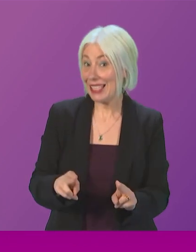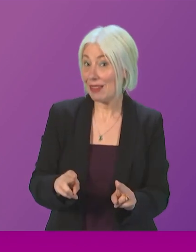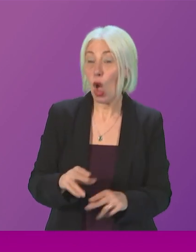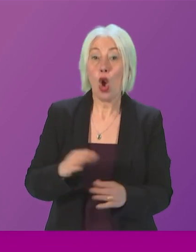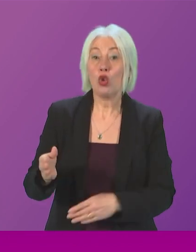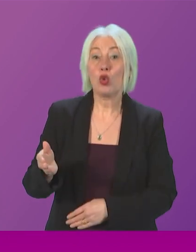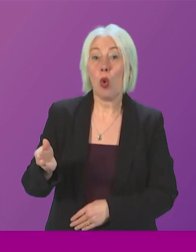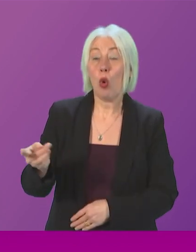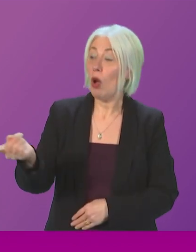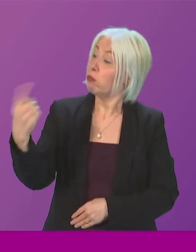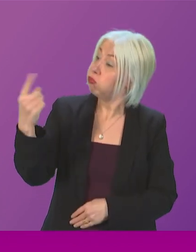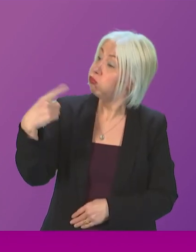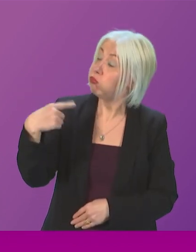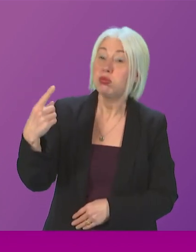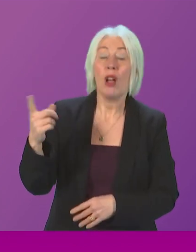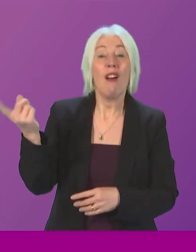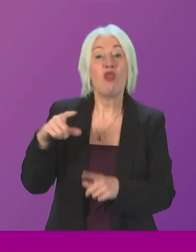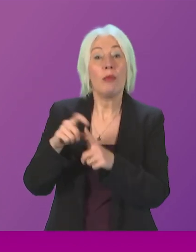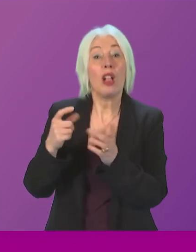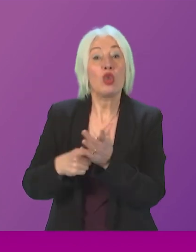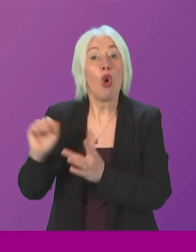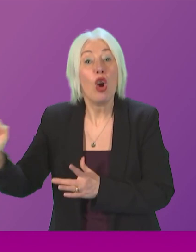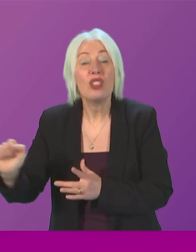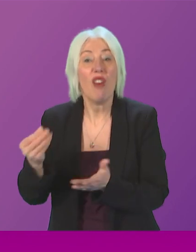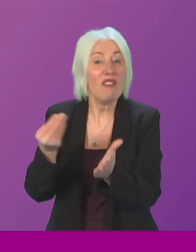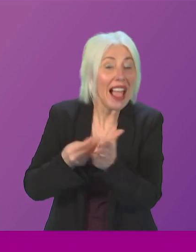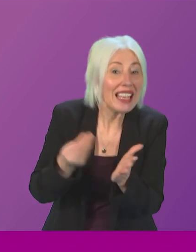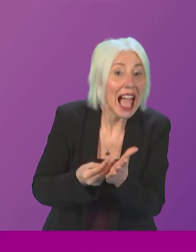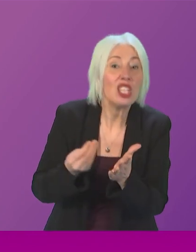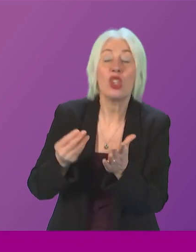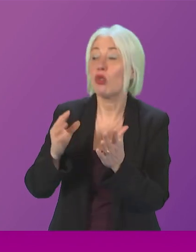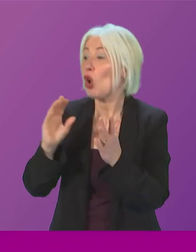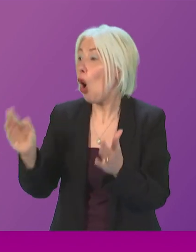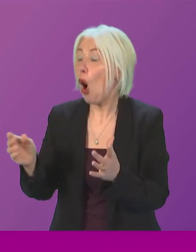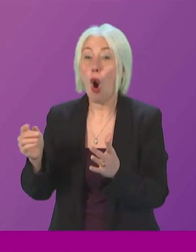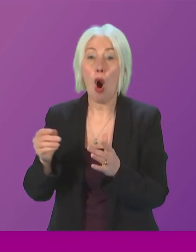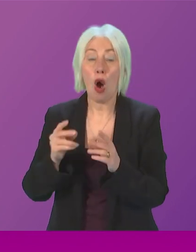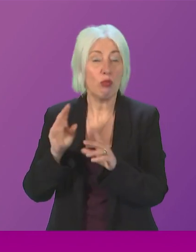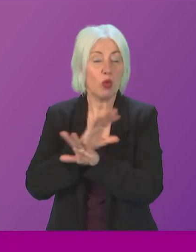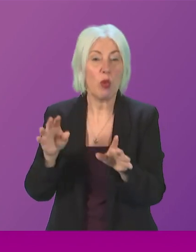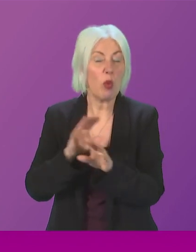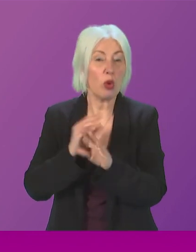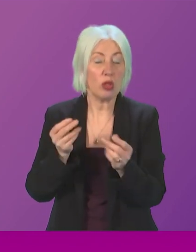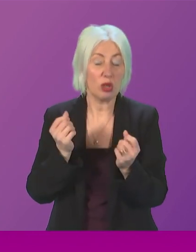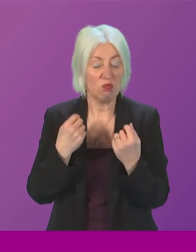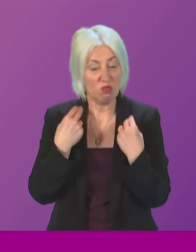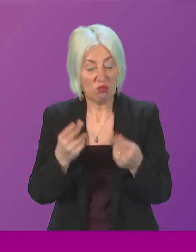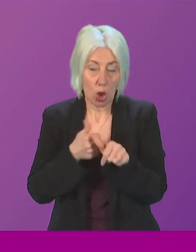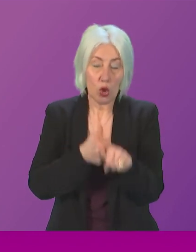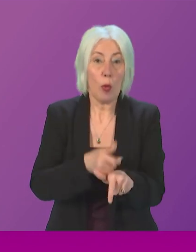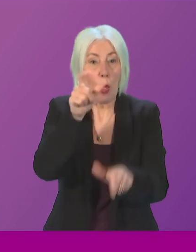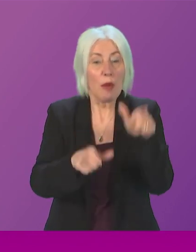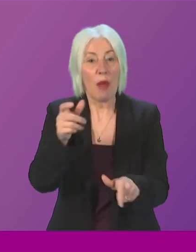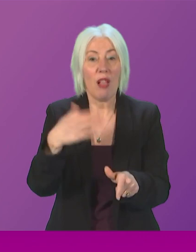lectures about financial literacy, nor, indeed, for standing up for those who are working at our care service from Douglas Ross of the